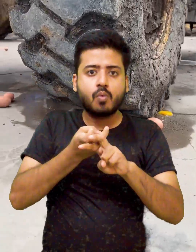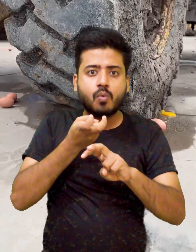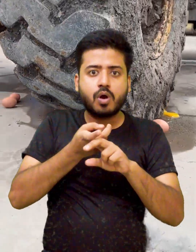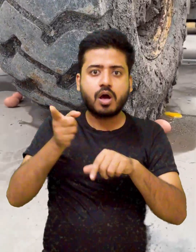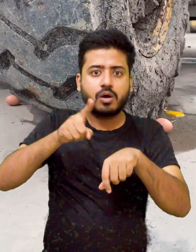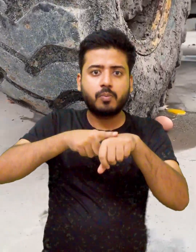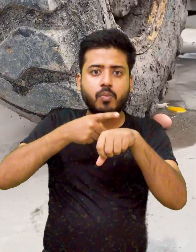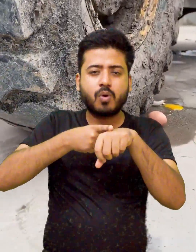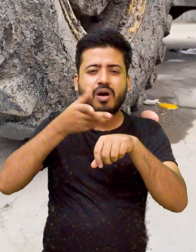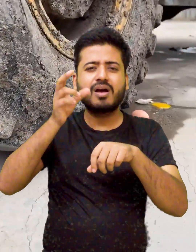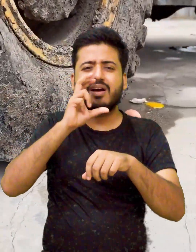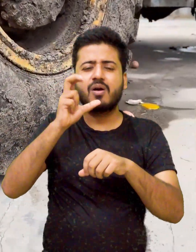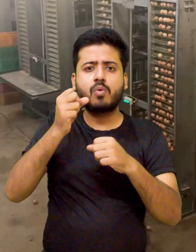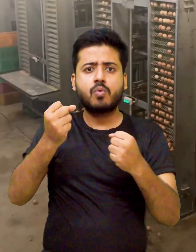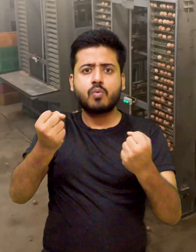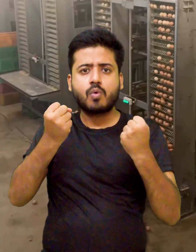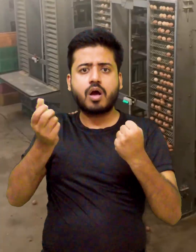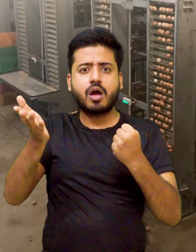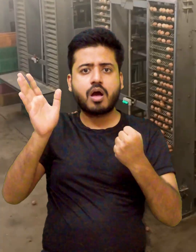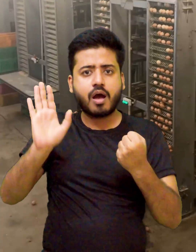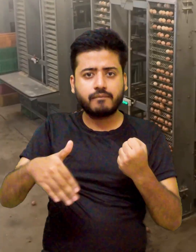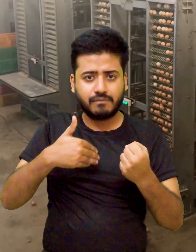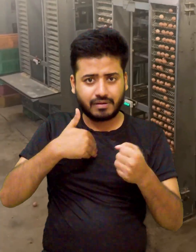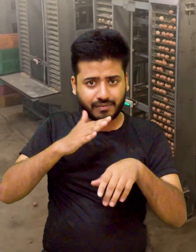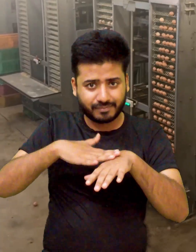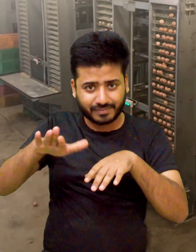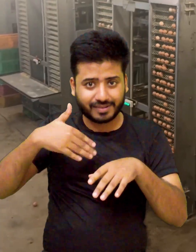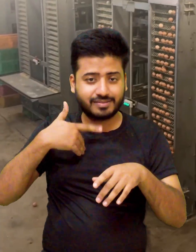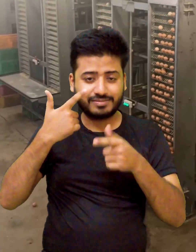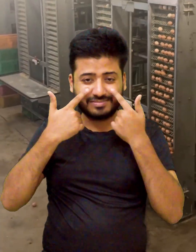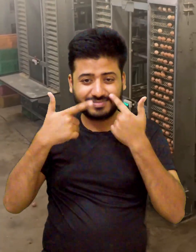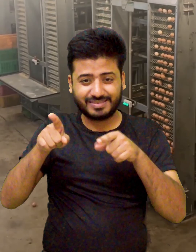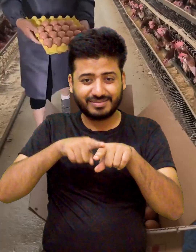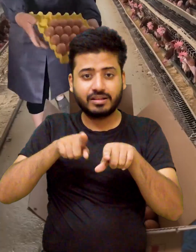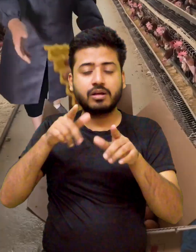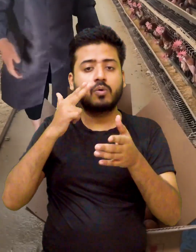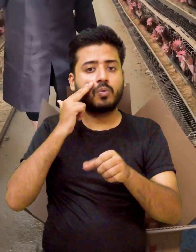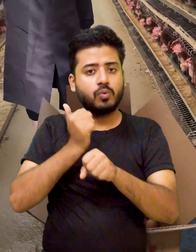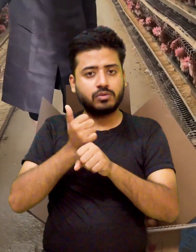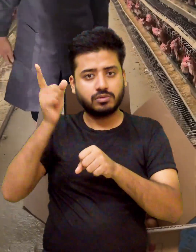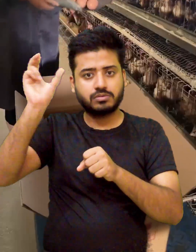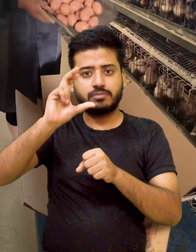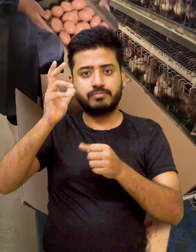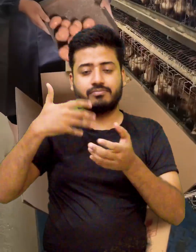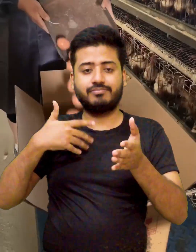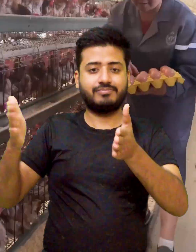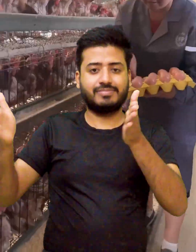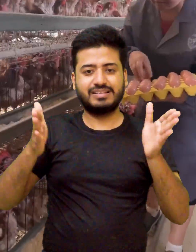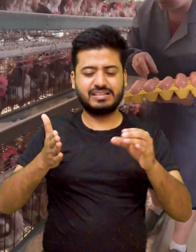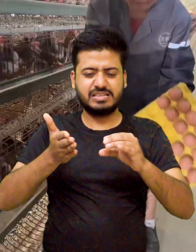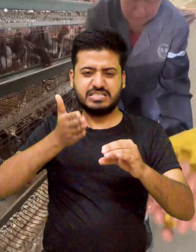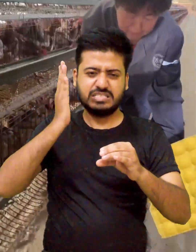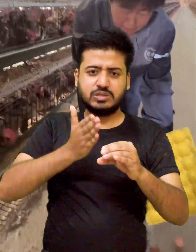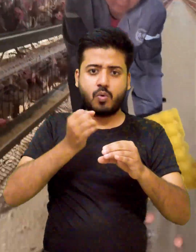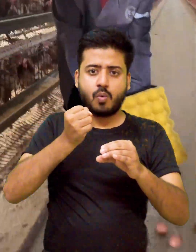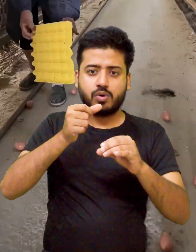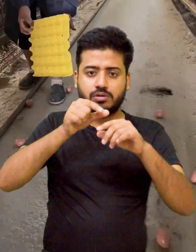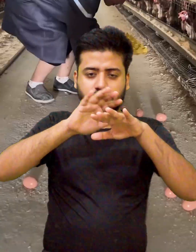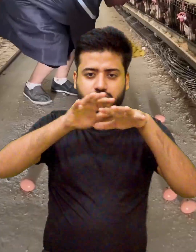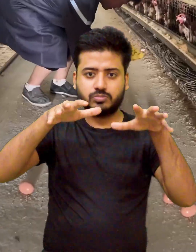weight each egg can weigh up to 10 pounds 8.4 kg which is equivalent to about a dozen chicken eggs